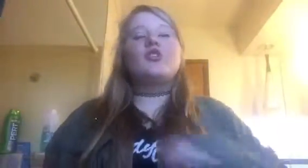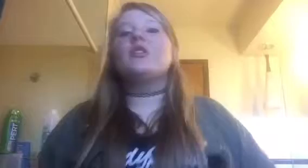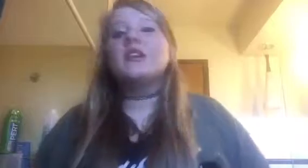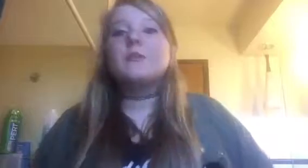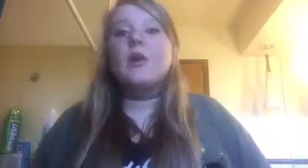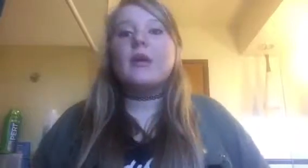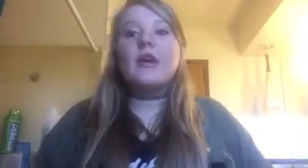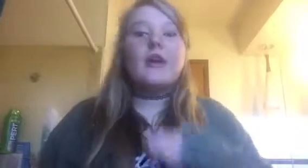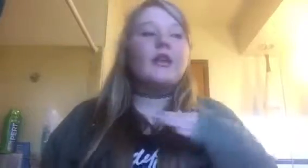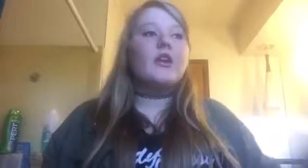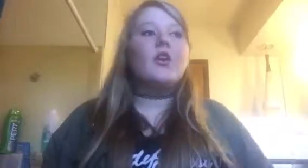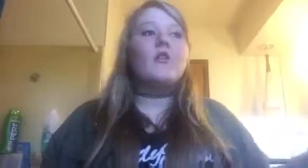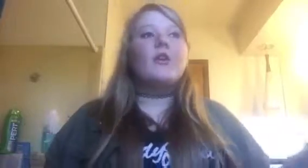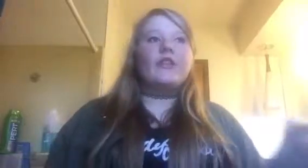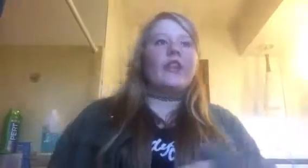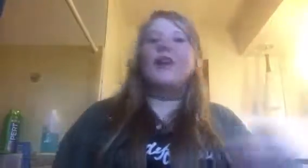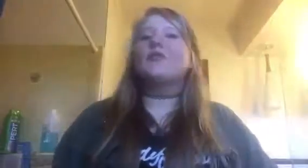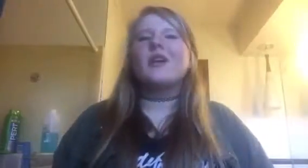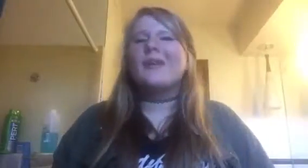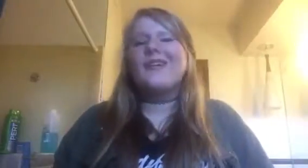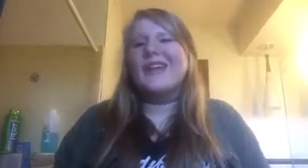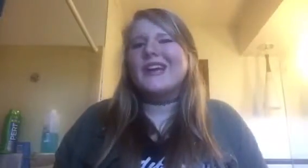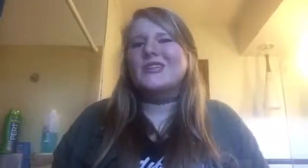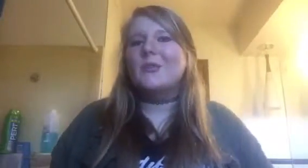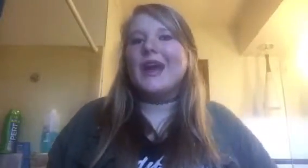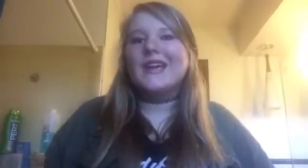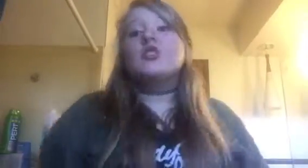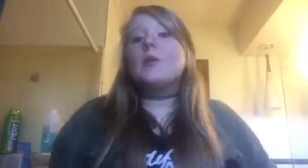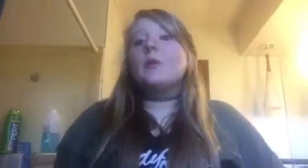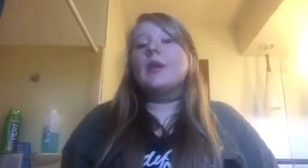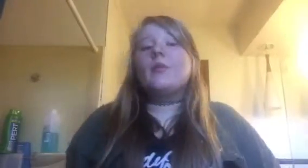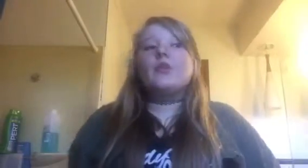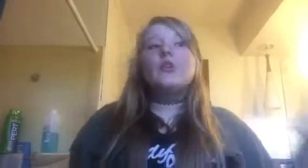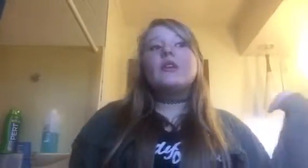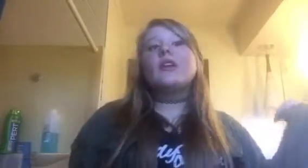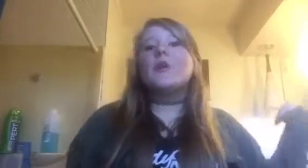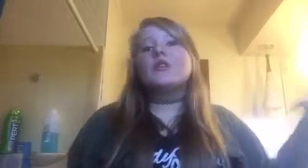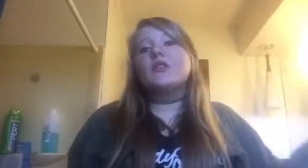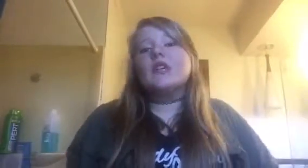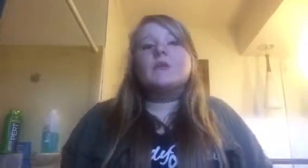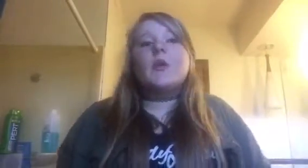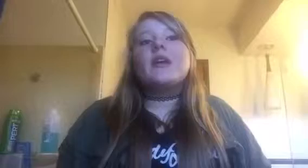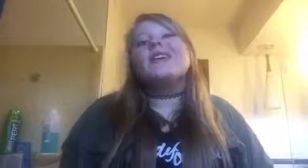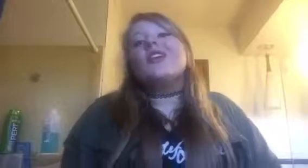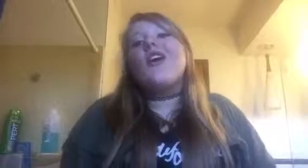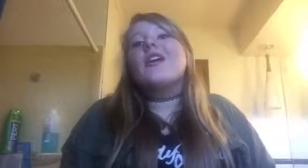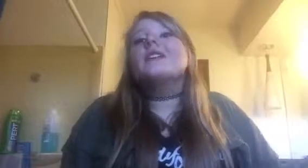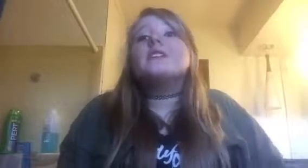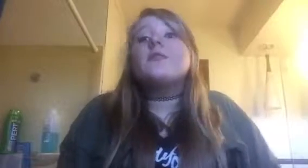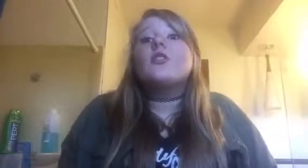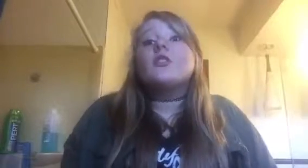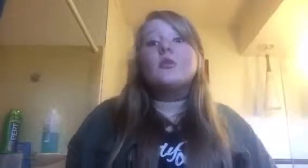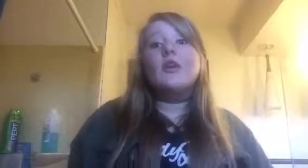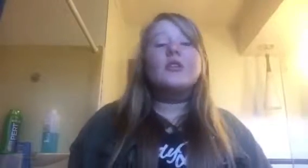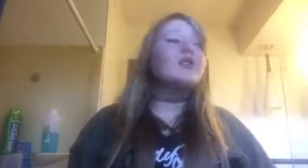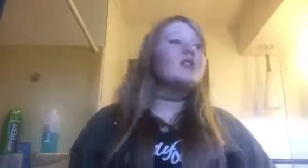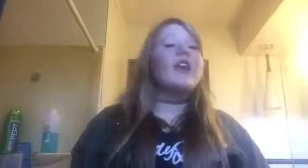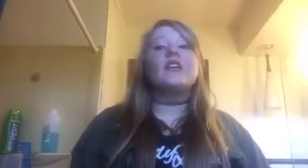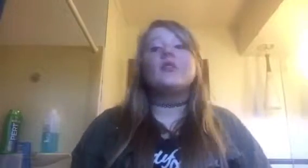do the experiment, and get it over with, and not have to worry about all that extra baggage? Stupid people, you really don't want to do the experiment. It's hard, it's difficult, you don't understand it, you